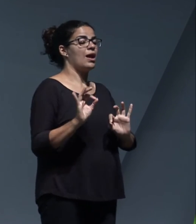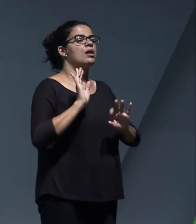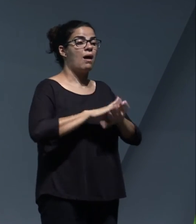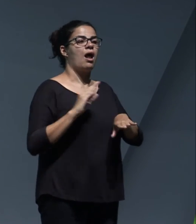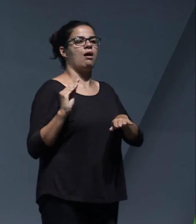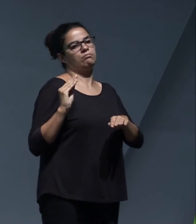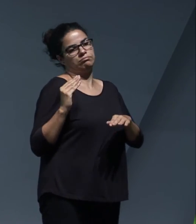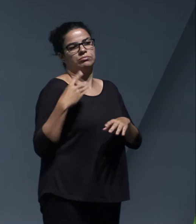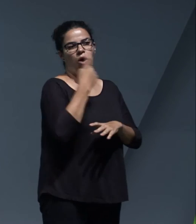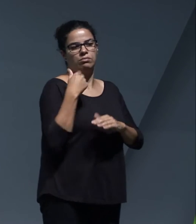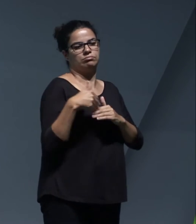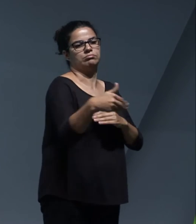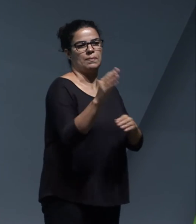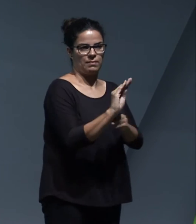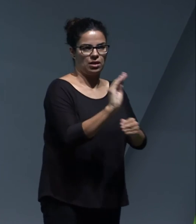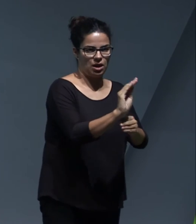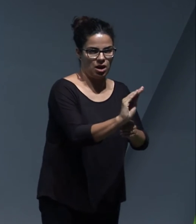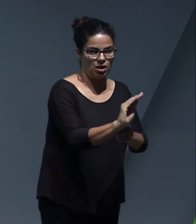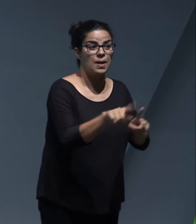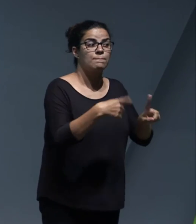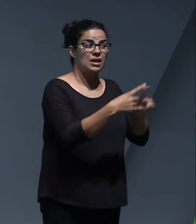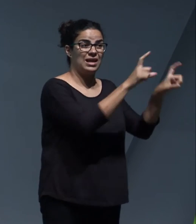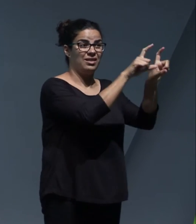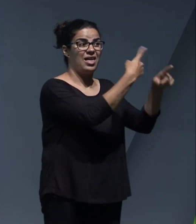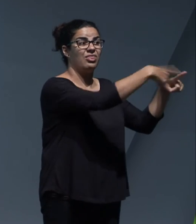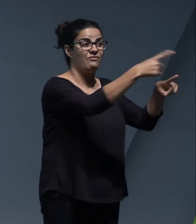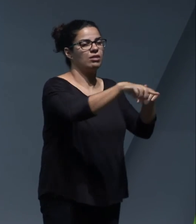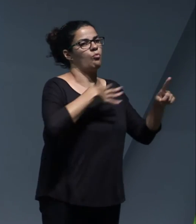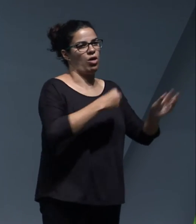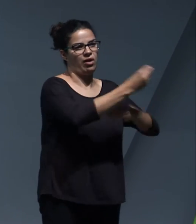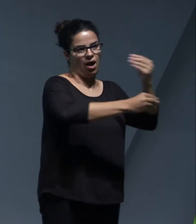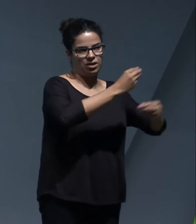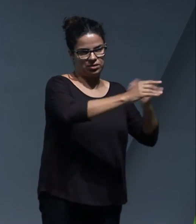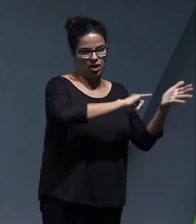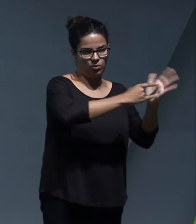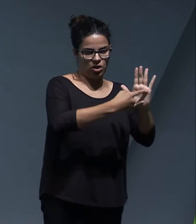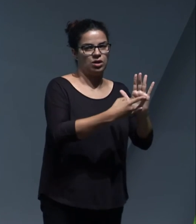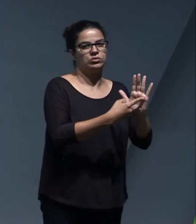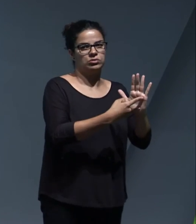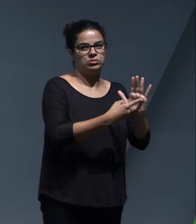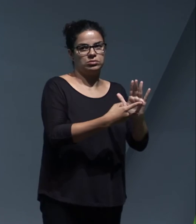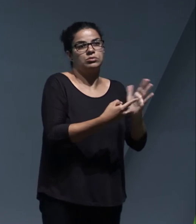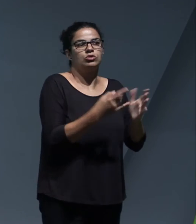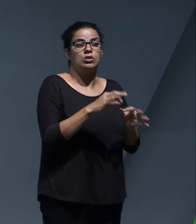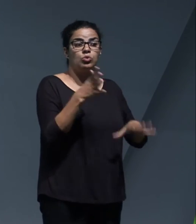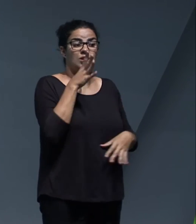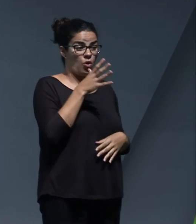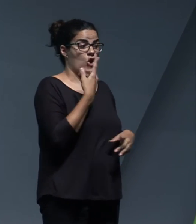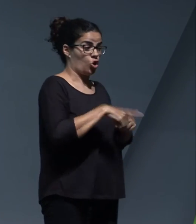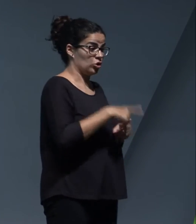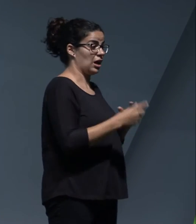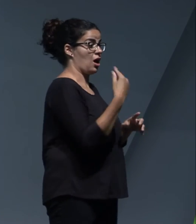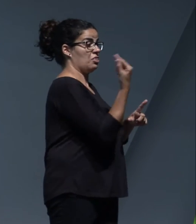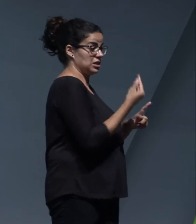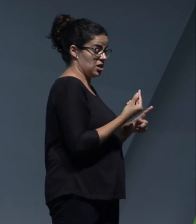projects that will have to be rolled out by different governments, and that's the best thing that we have, so